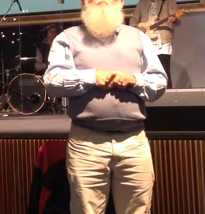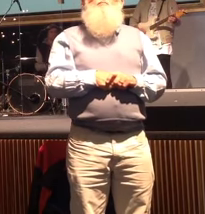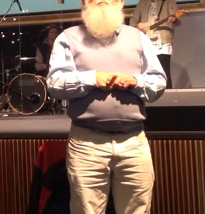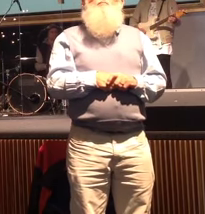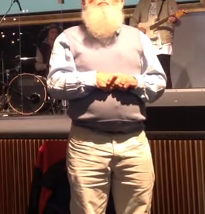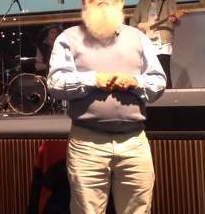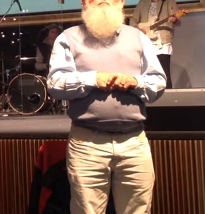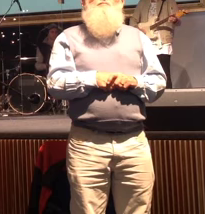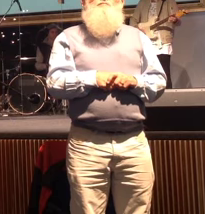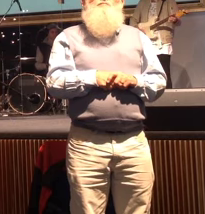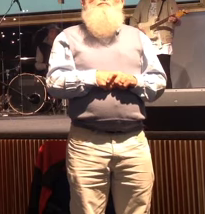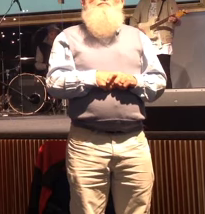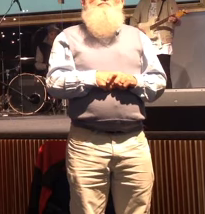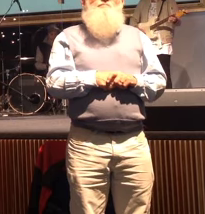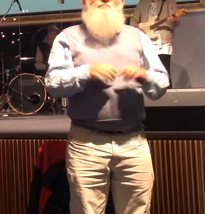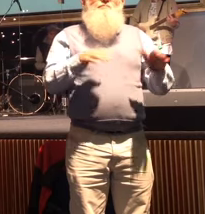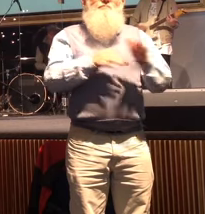in Jesus name Amen